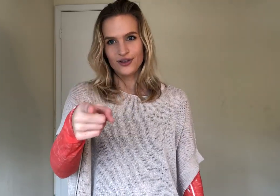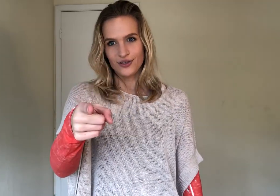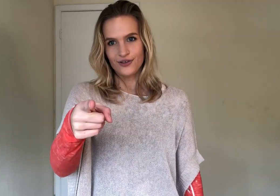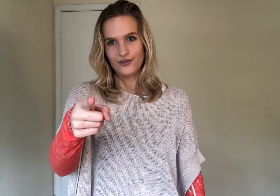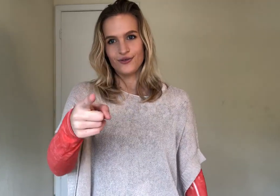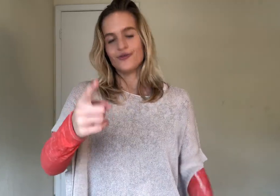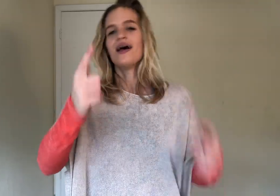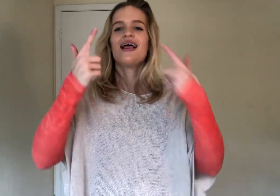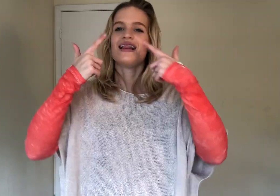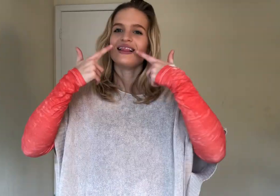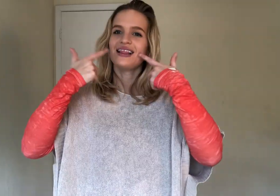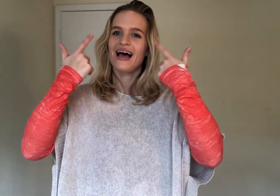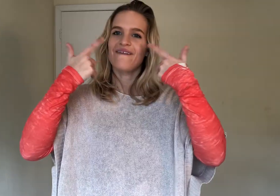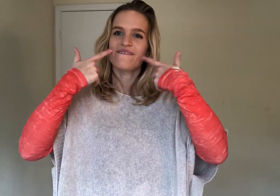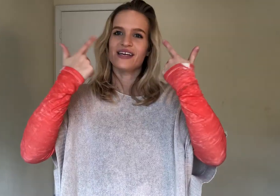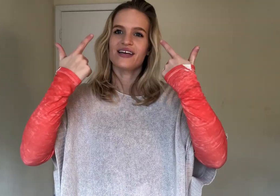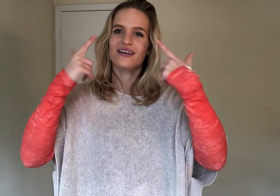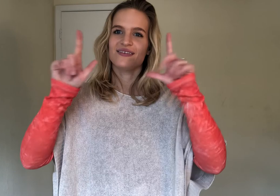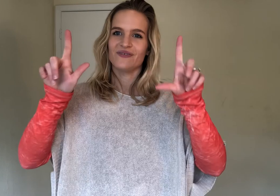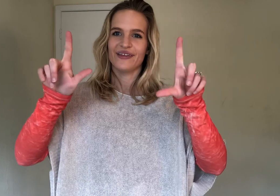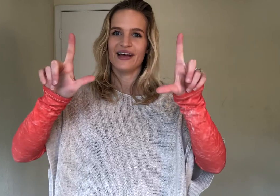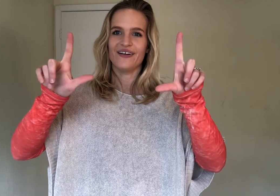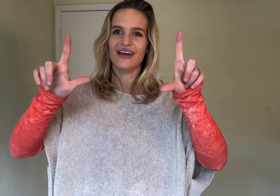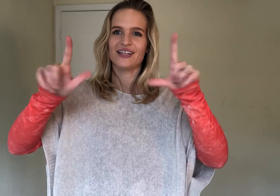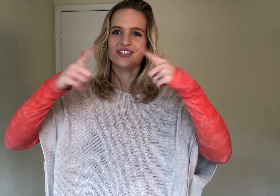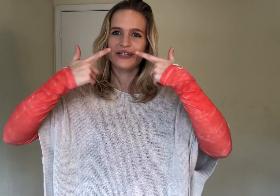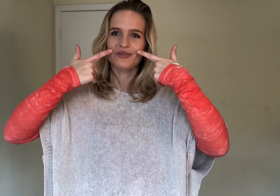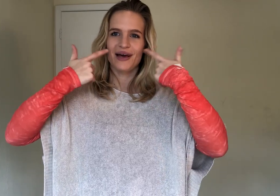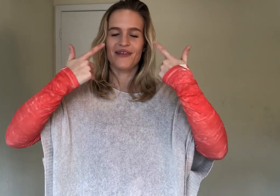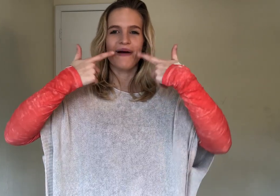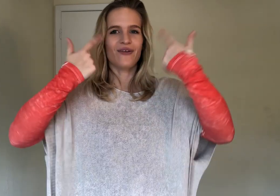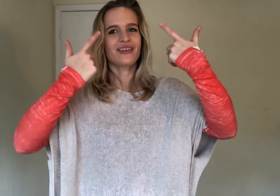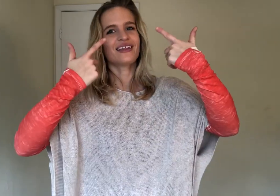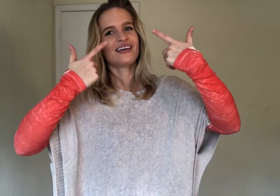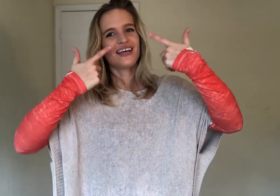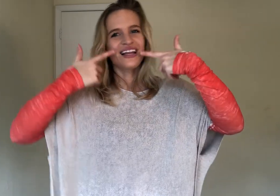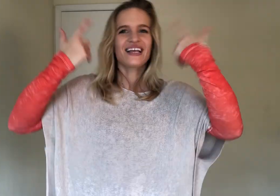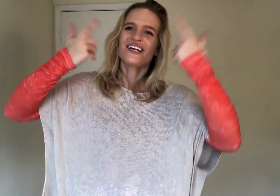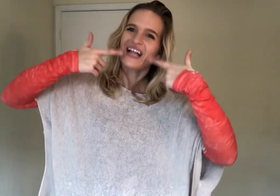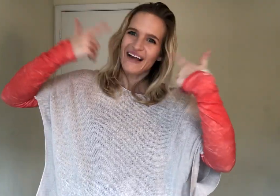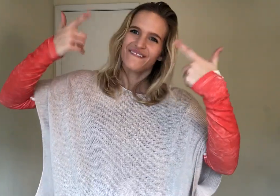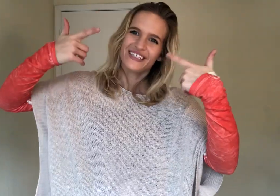You. Laughing. With L handshapes by the mouth. Like you're laughing.